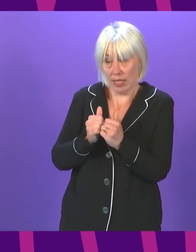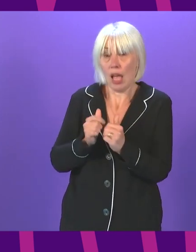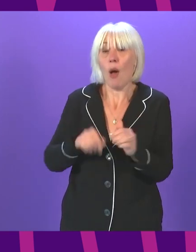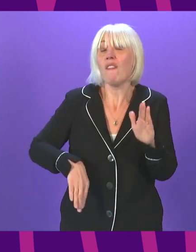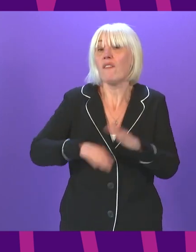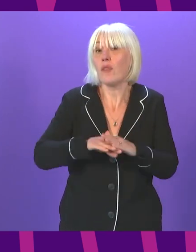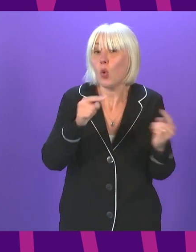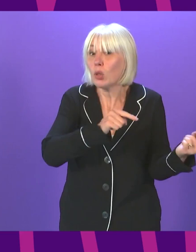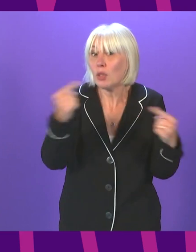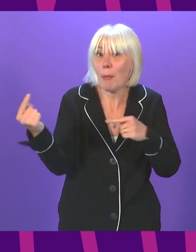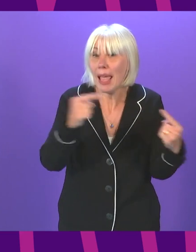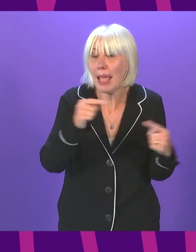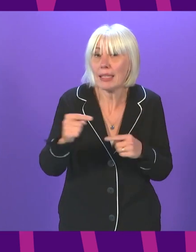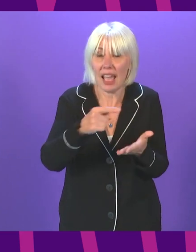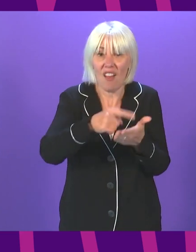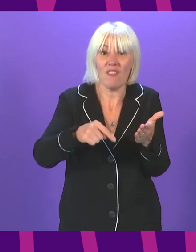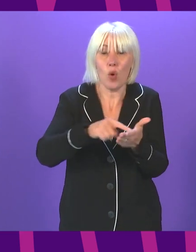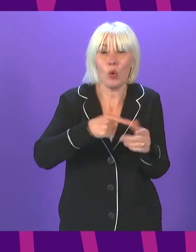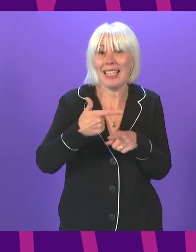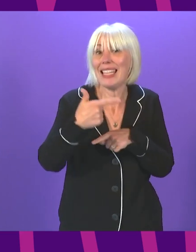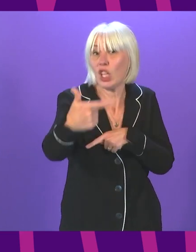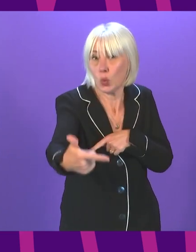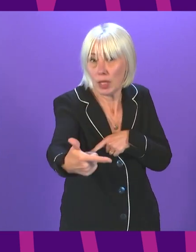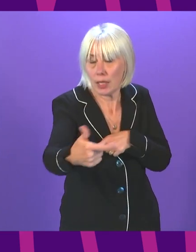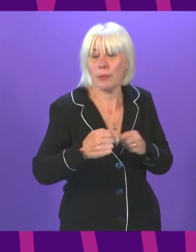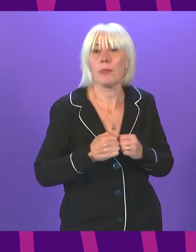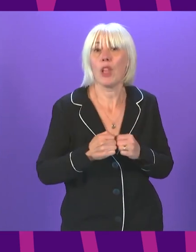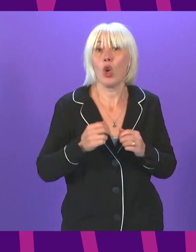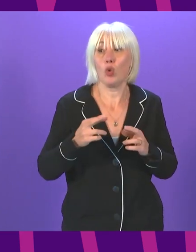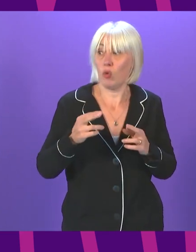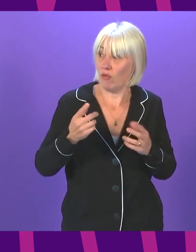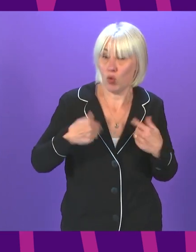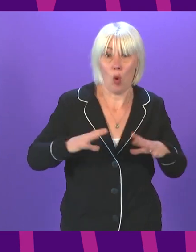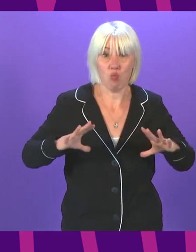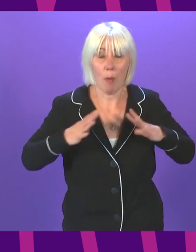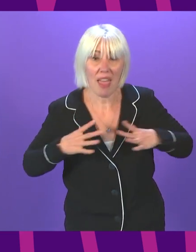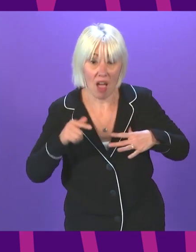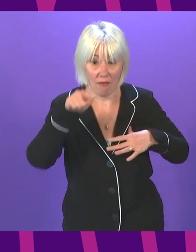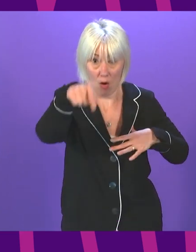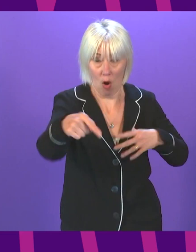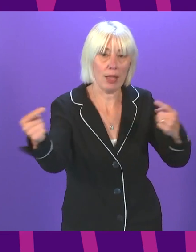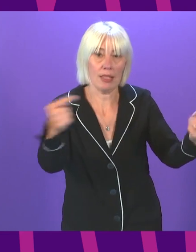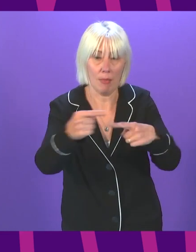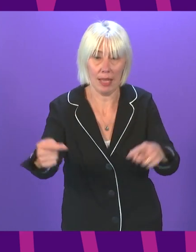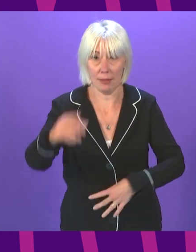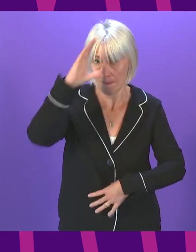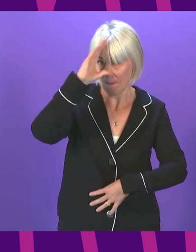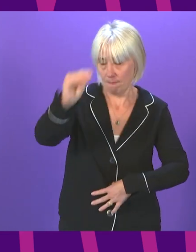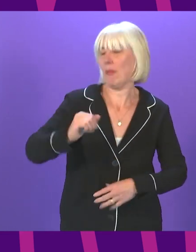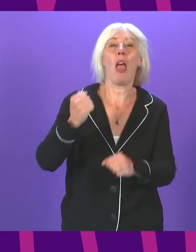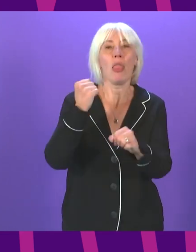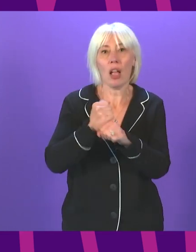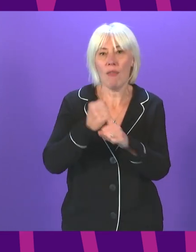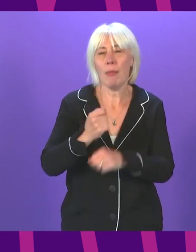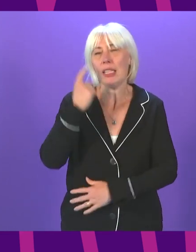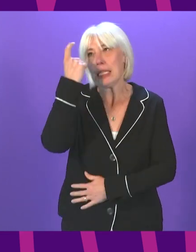full debate and vote on this matter next week. To help prepare for that, I will set out now what the government, after much consideration,